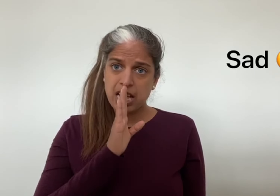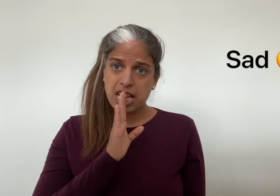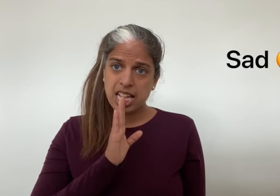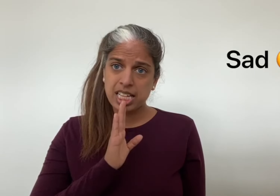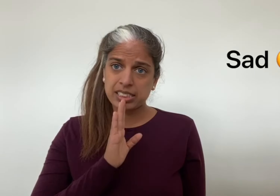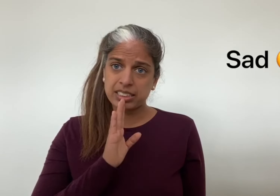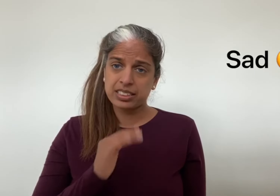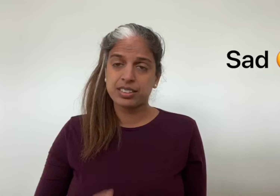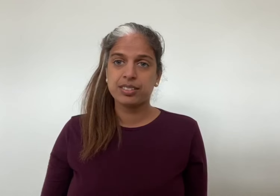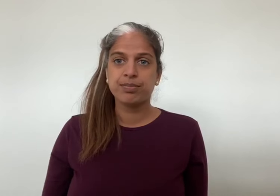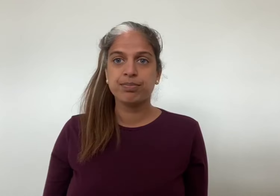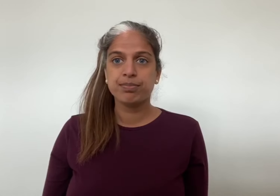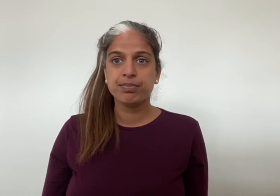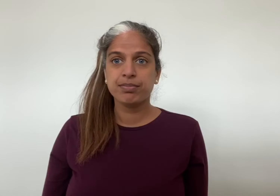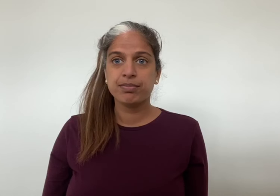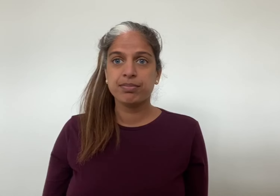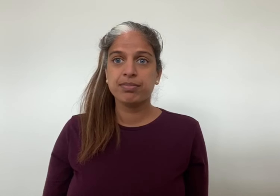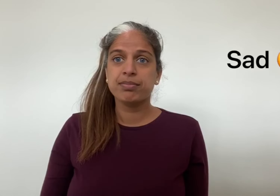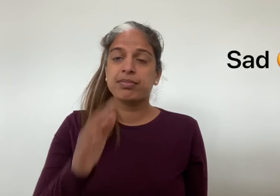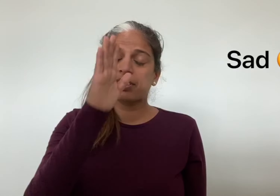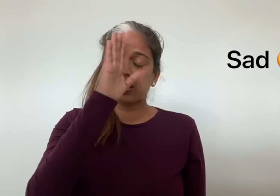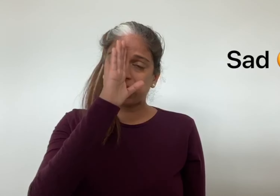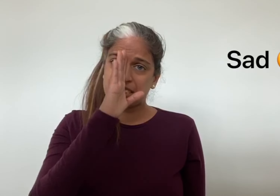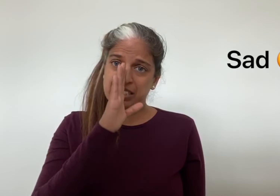sad